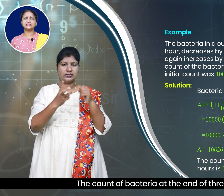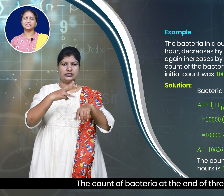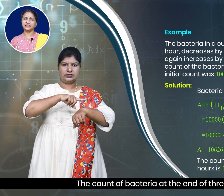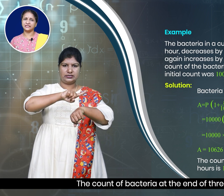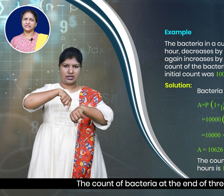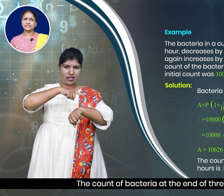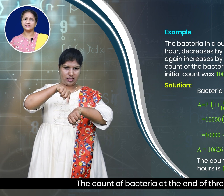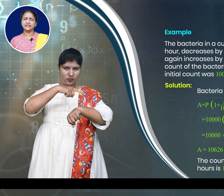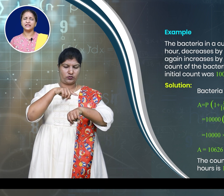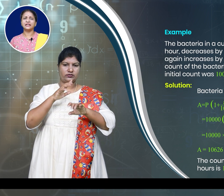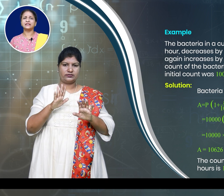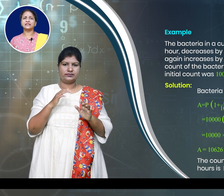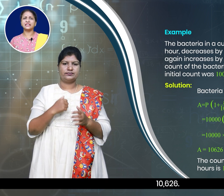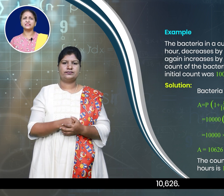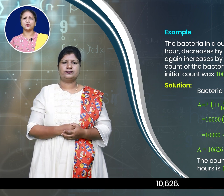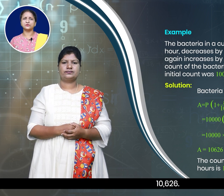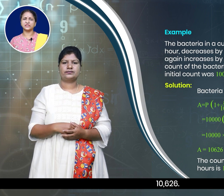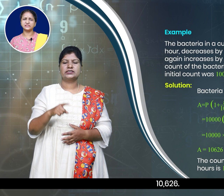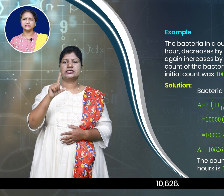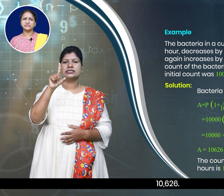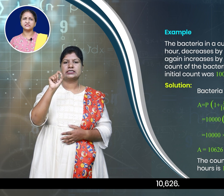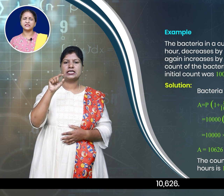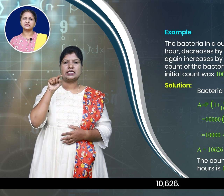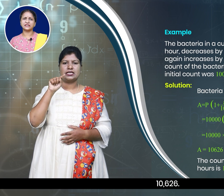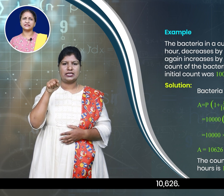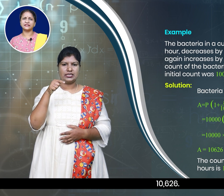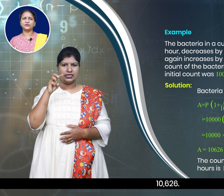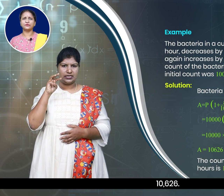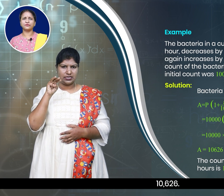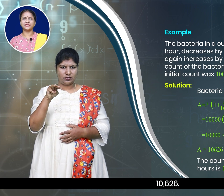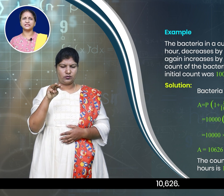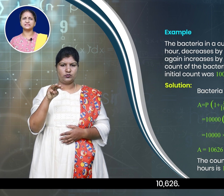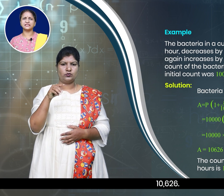is 10,626.